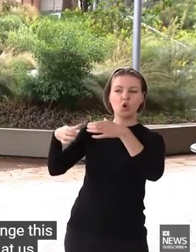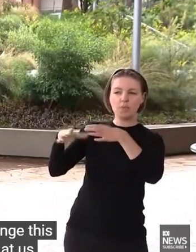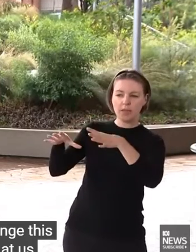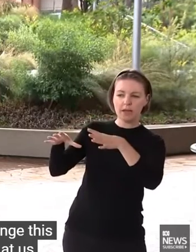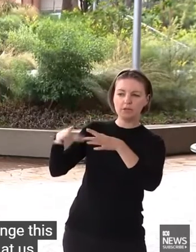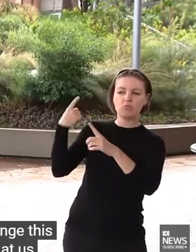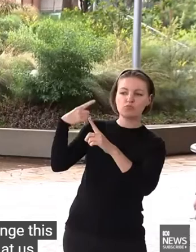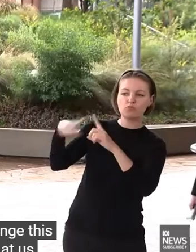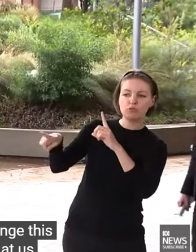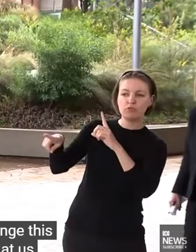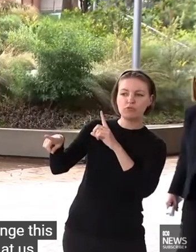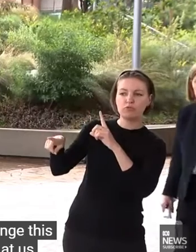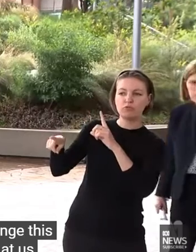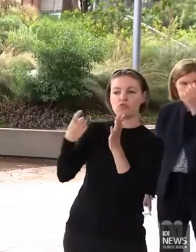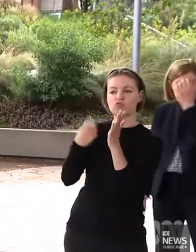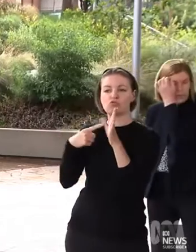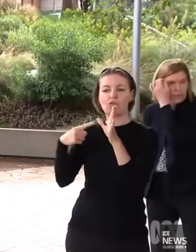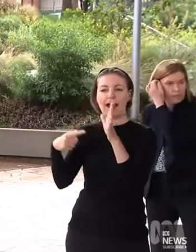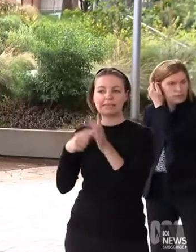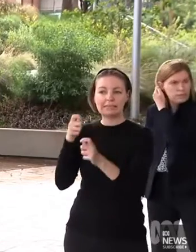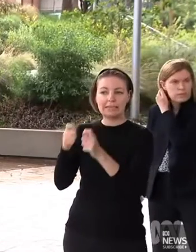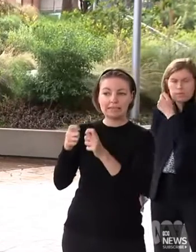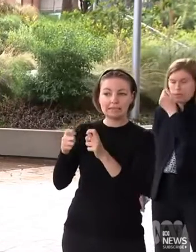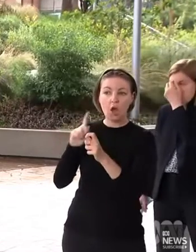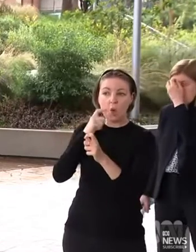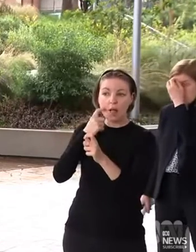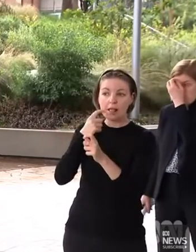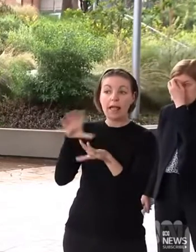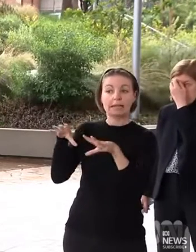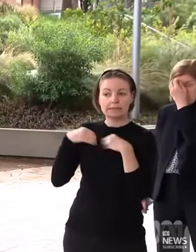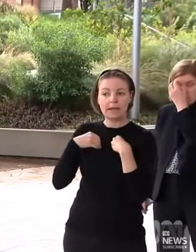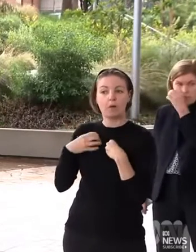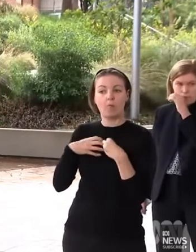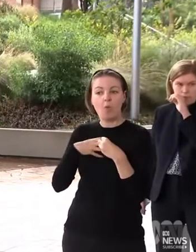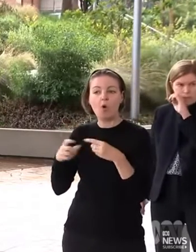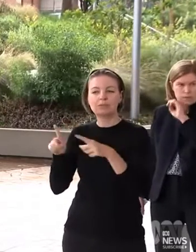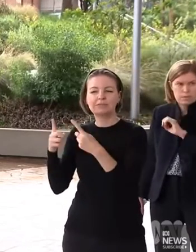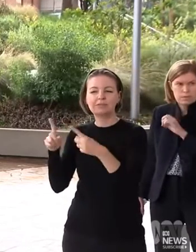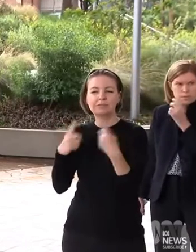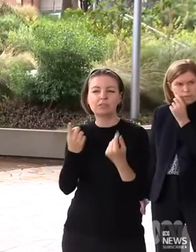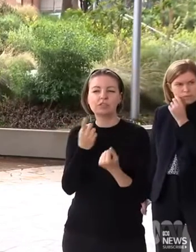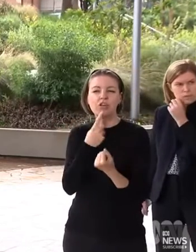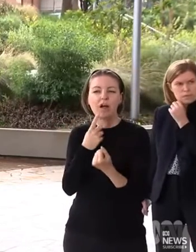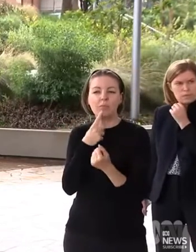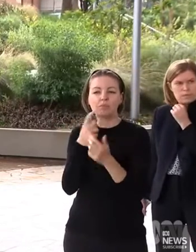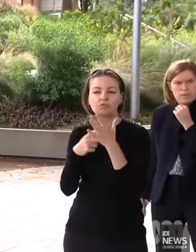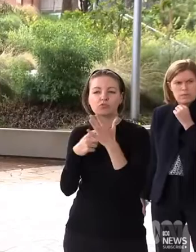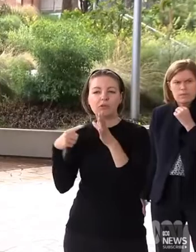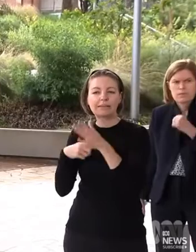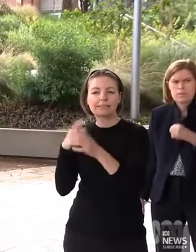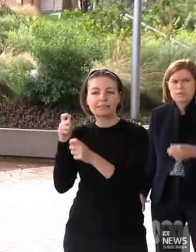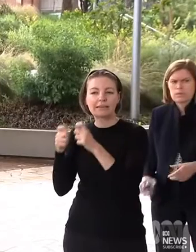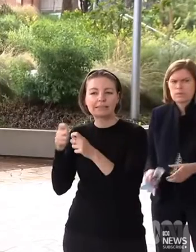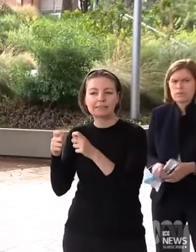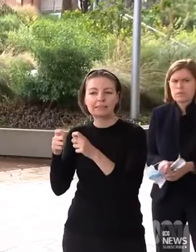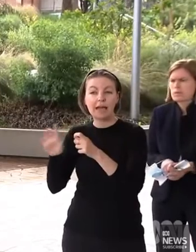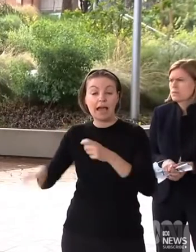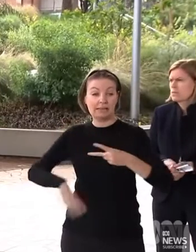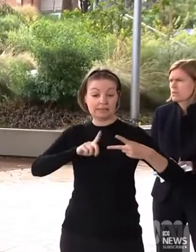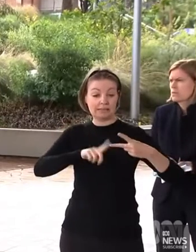note, do you have any comment on the 42,000 rapid engine tests which were stolen from the 8,000 mass.org?